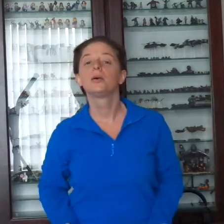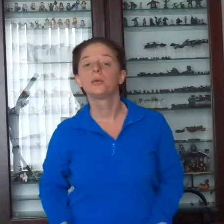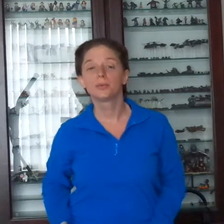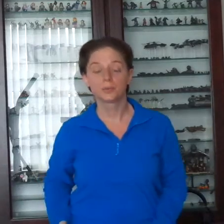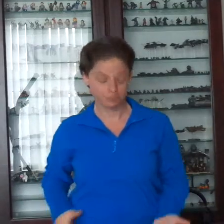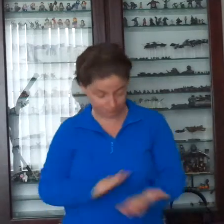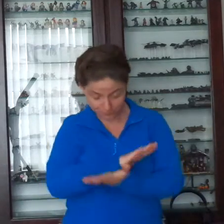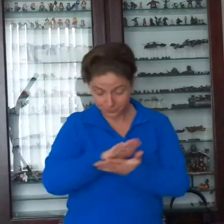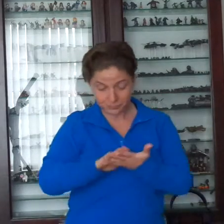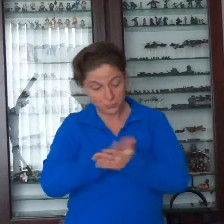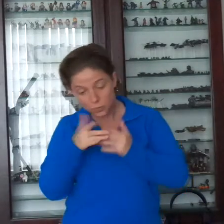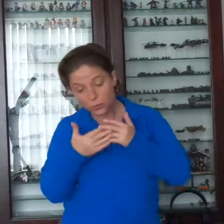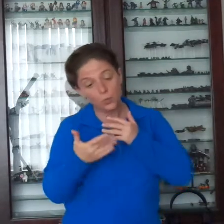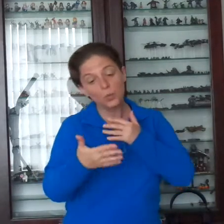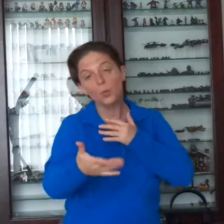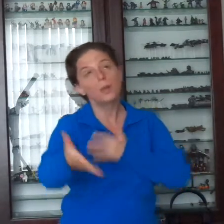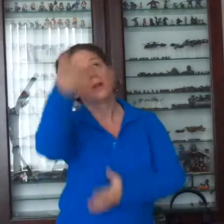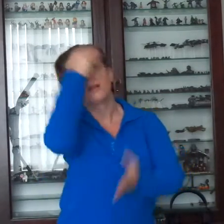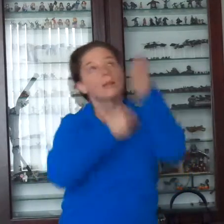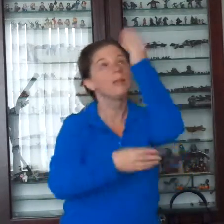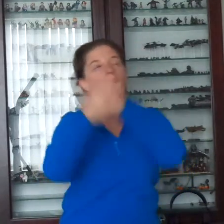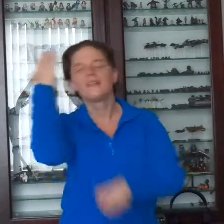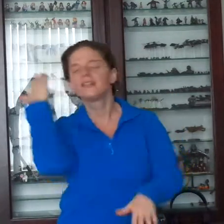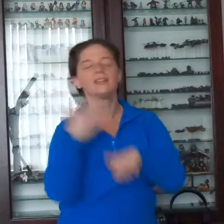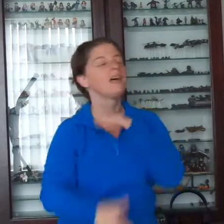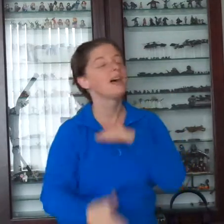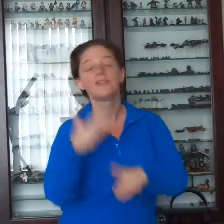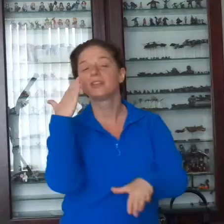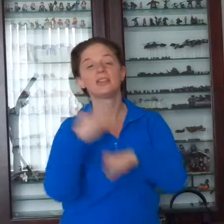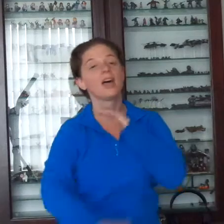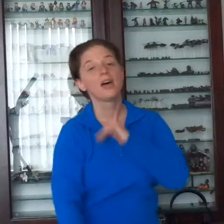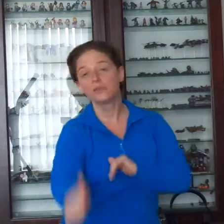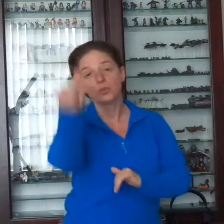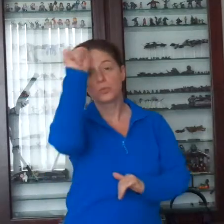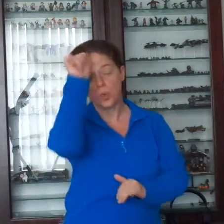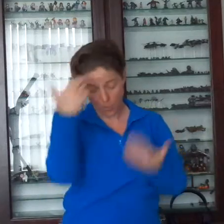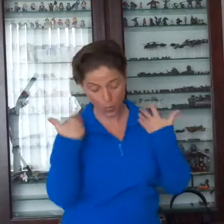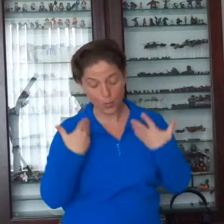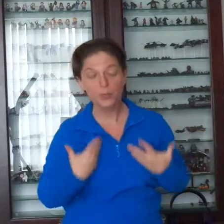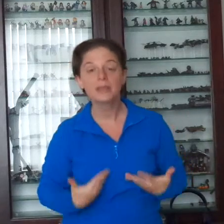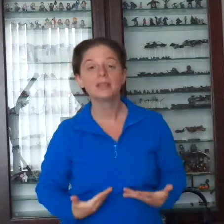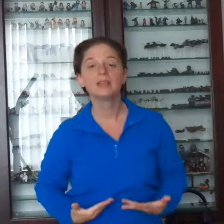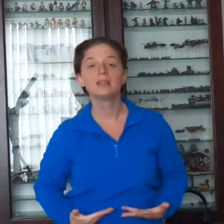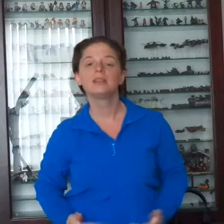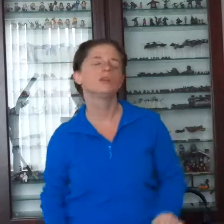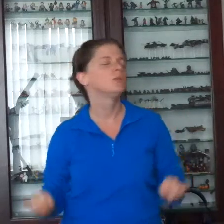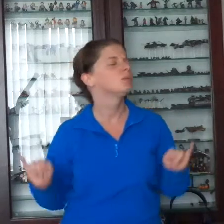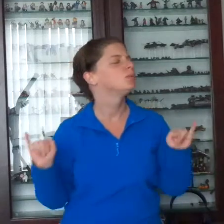you will never, never, never know me, ooh. me will never,